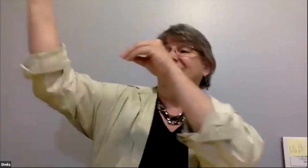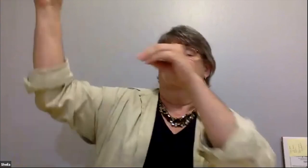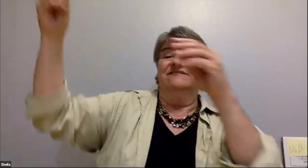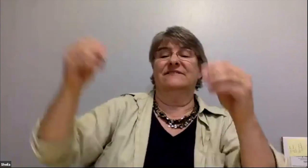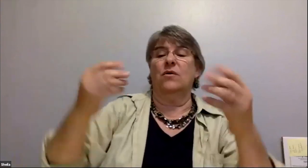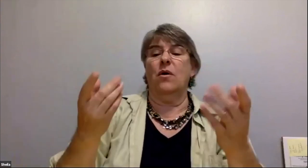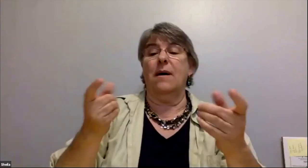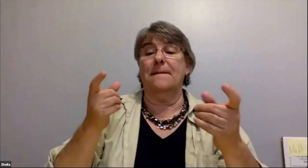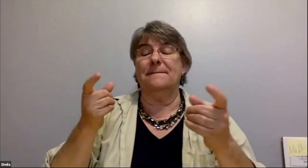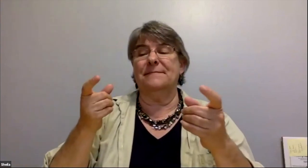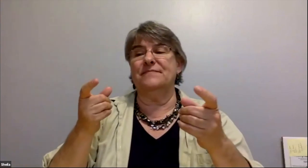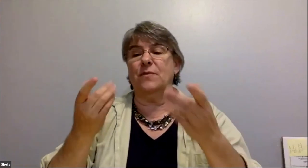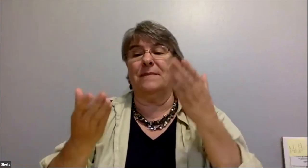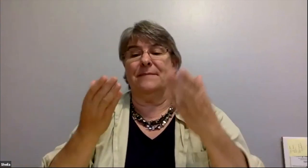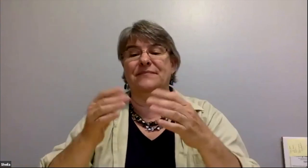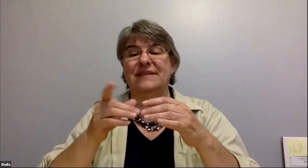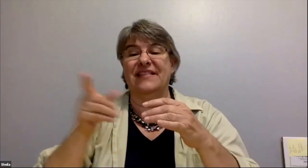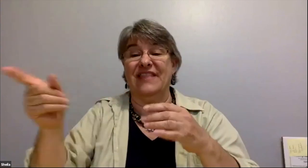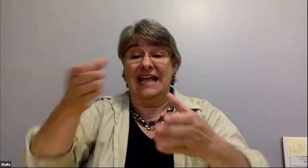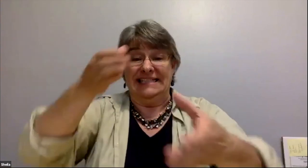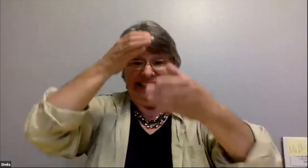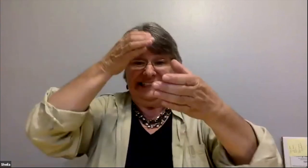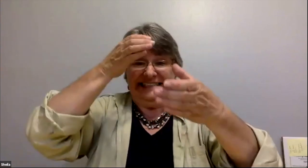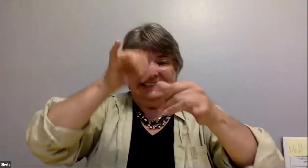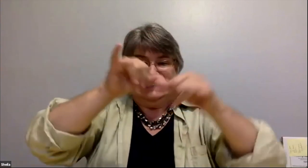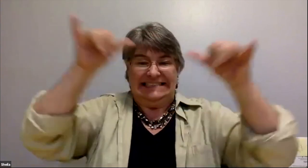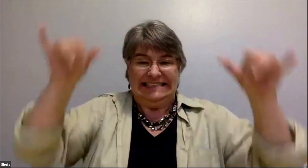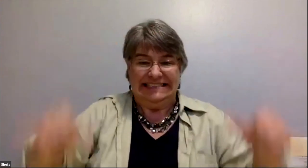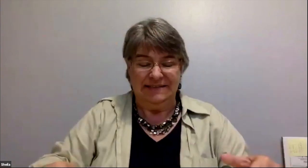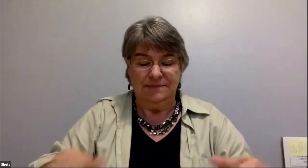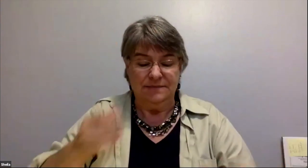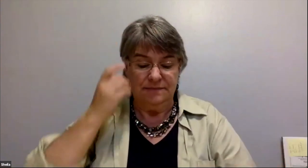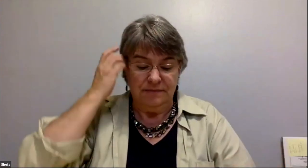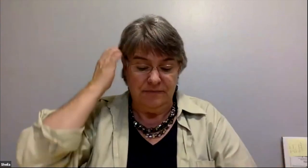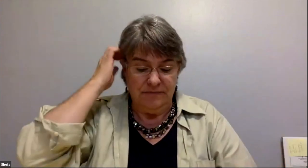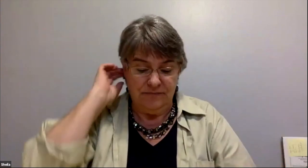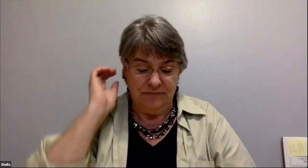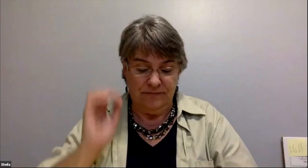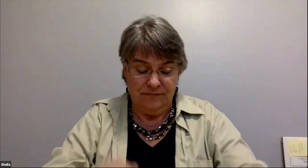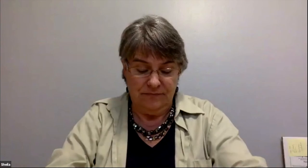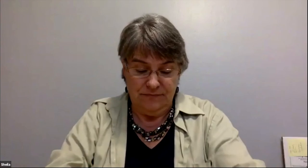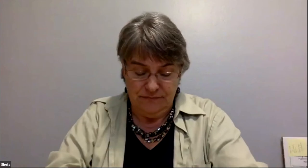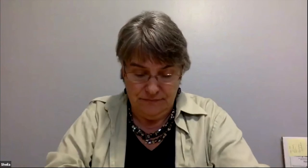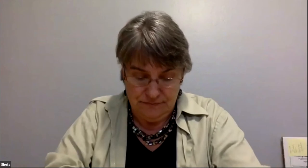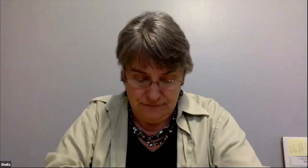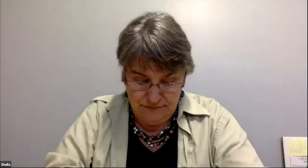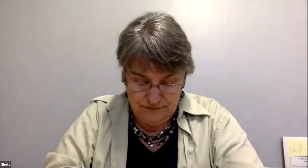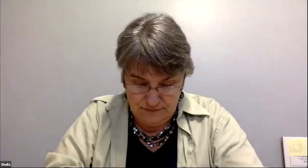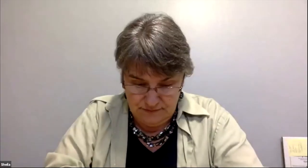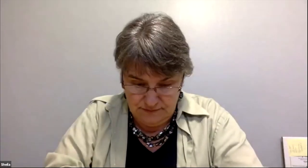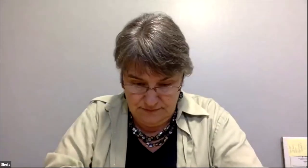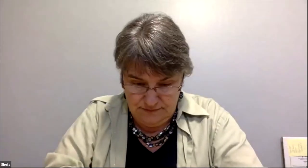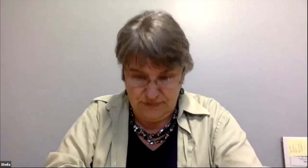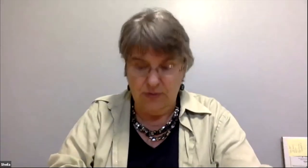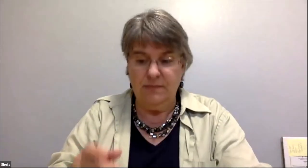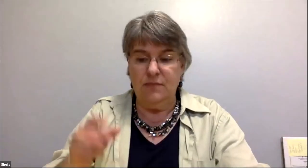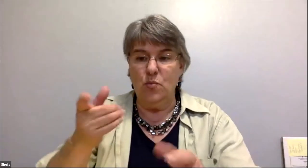or the systems in place you know where you can establish the type of continuity that you want to be able to reach your milestones